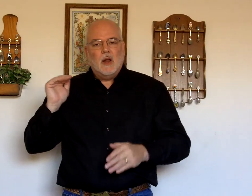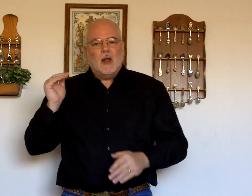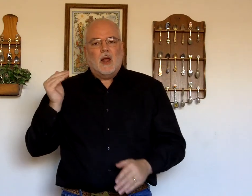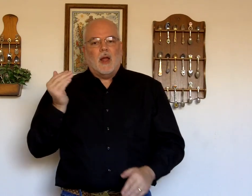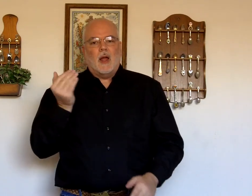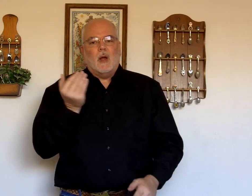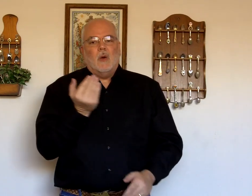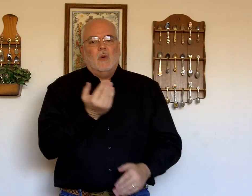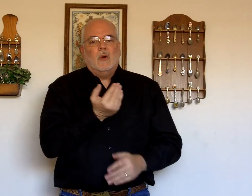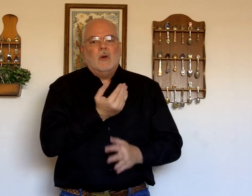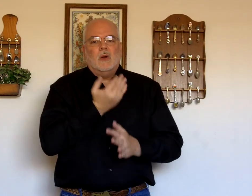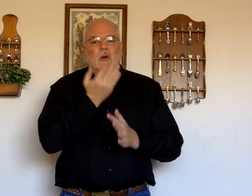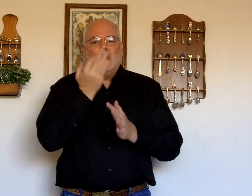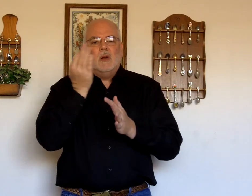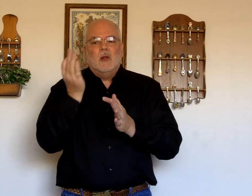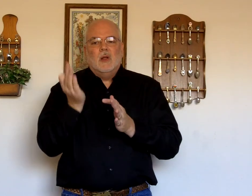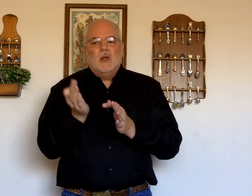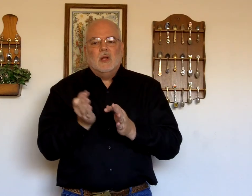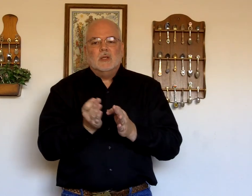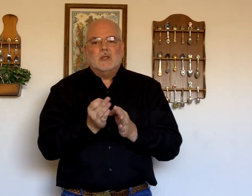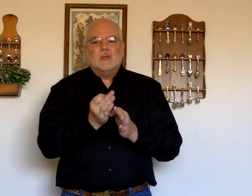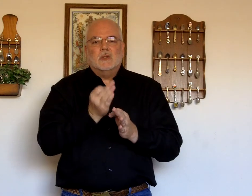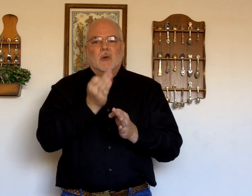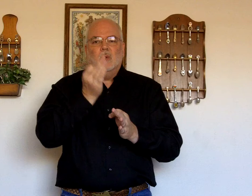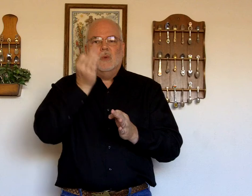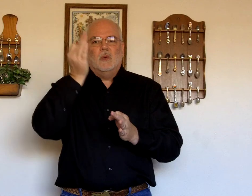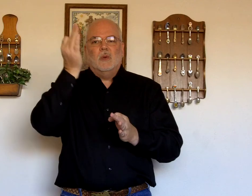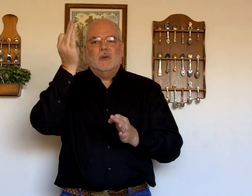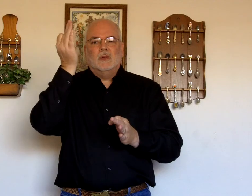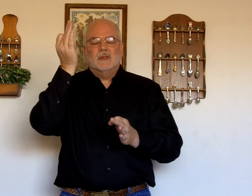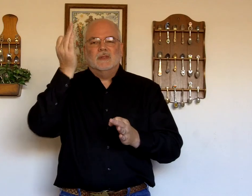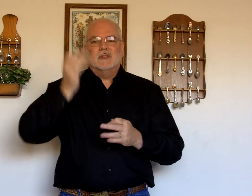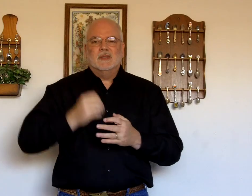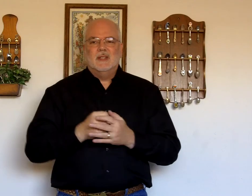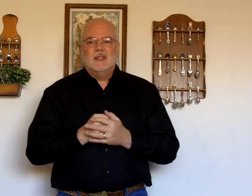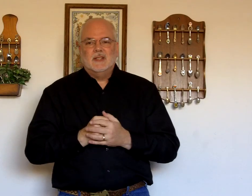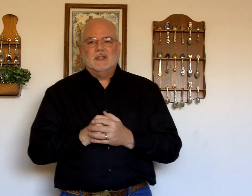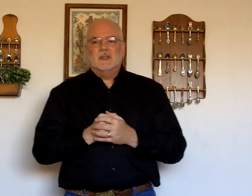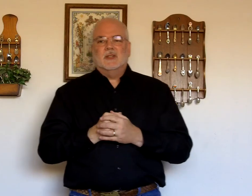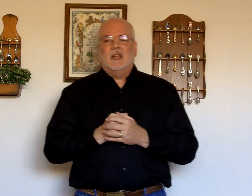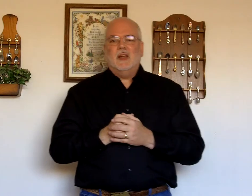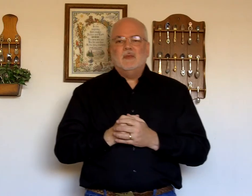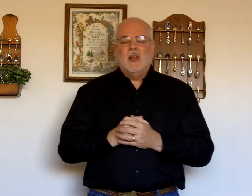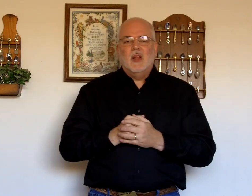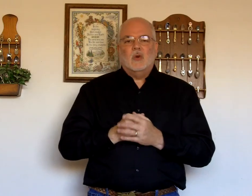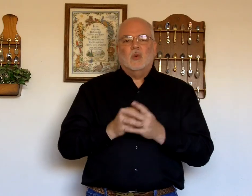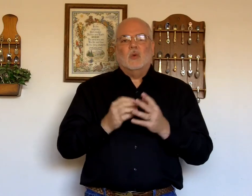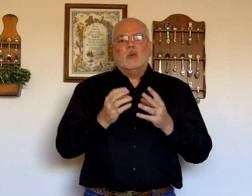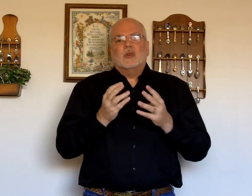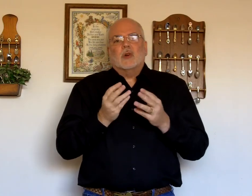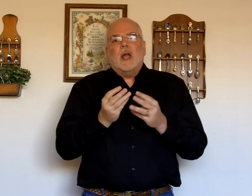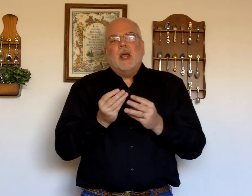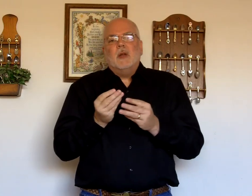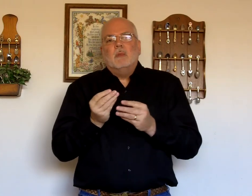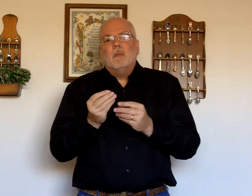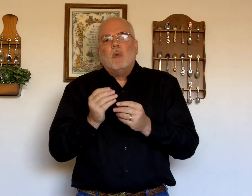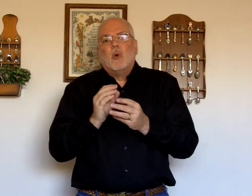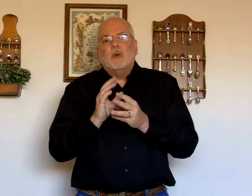Our. Soul. Okay. Try to morph